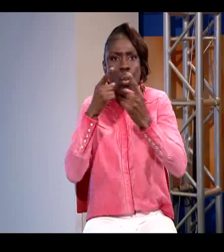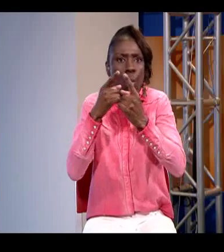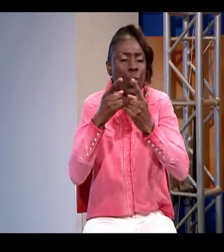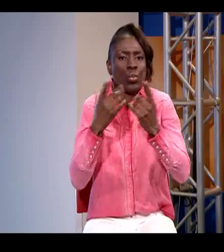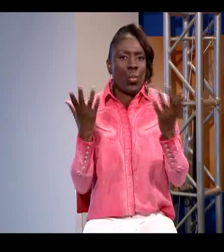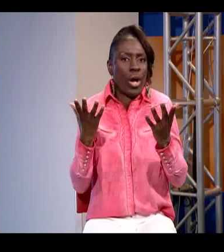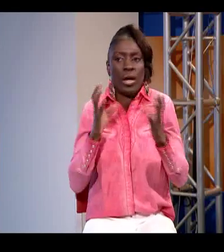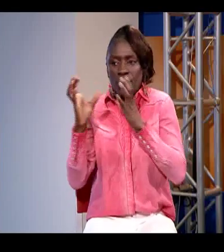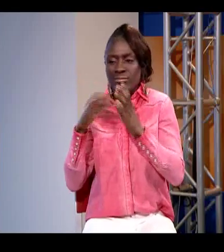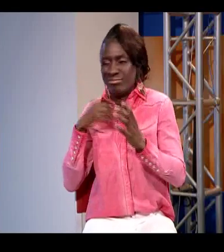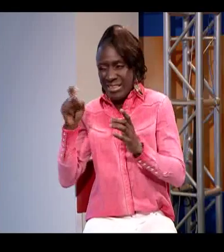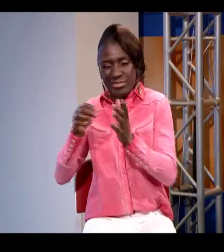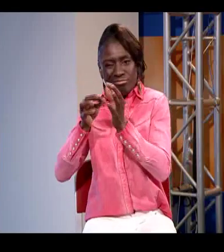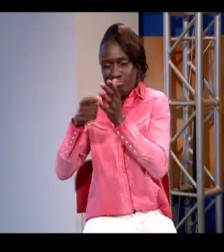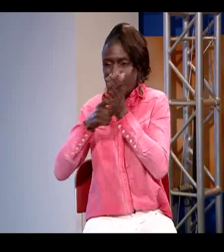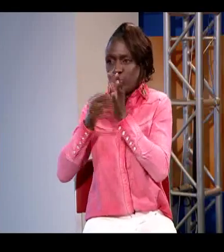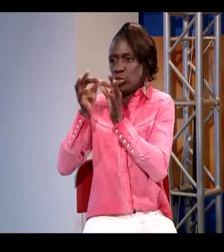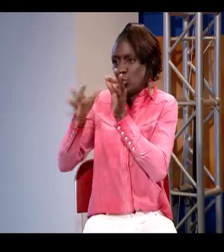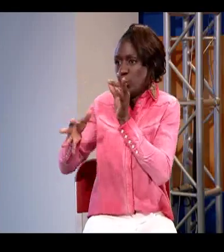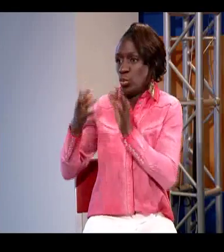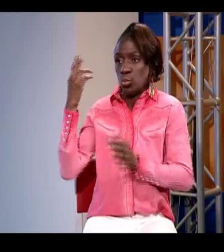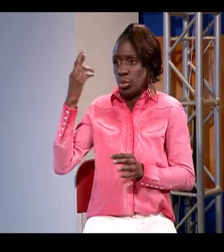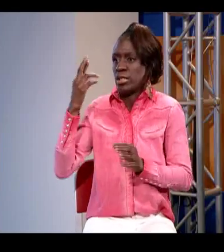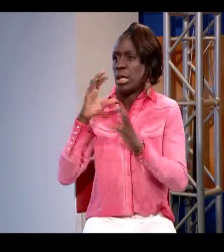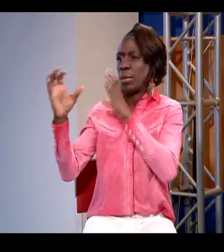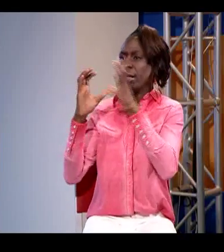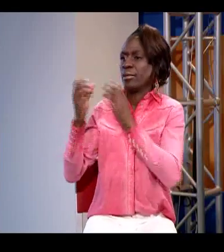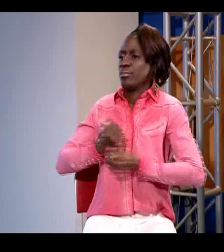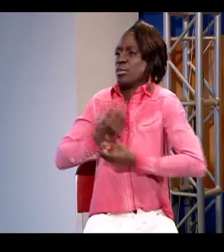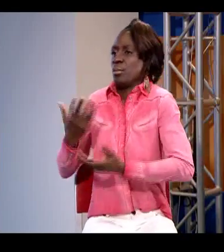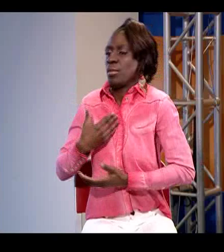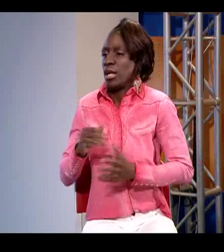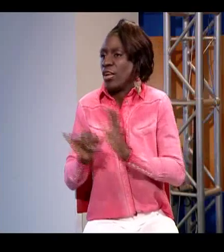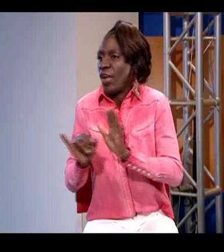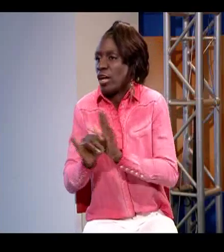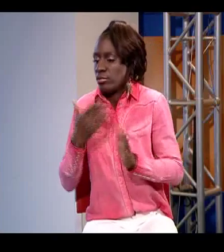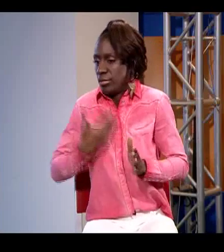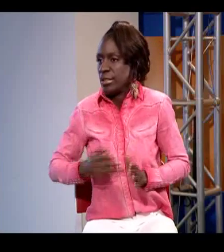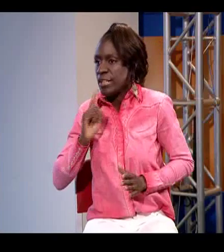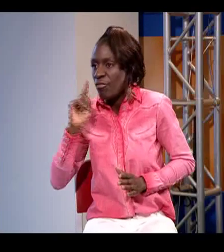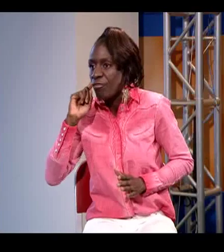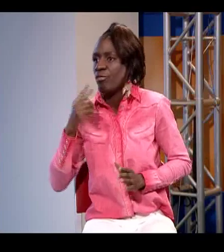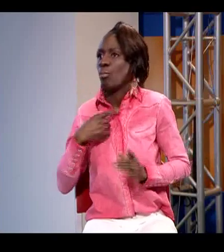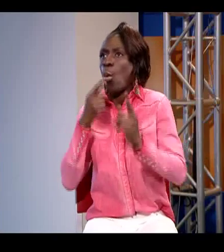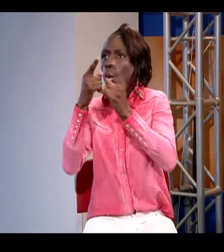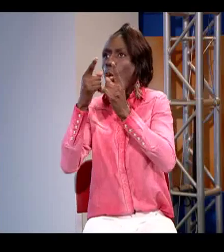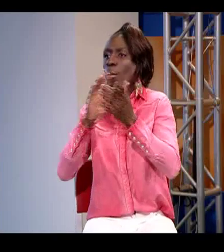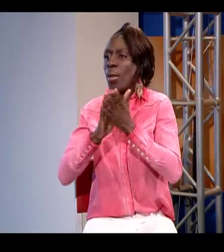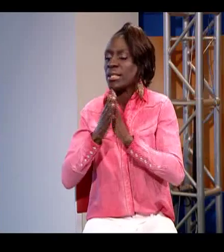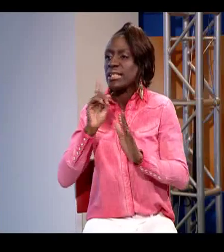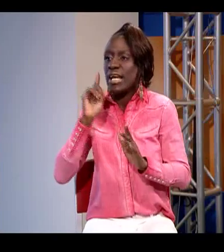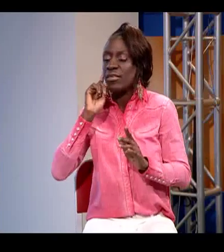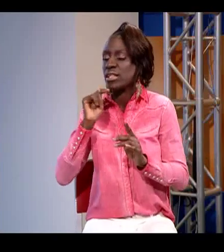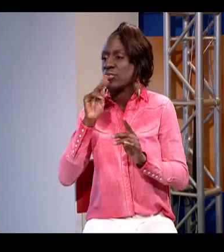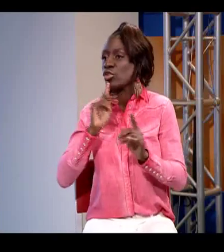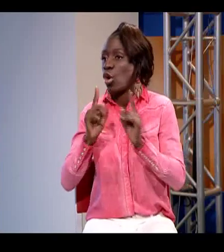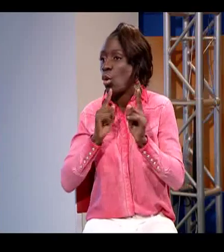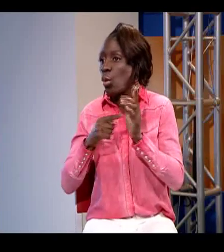what i need what i'm looking for what my goals are and i have always wanted an interpreter there uh it's part of my identity i'm a deaf person